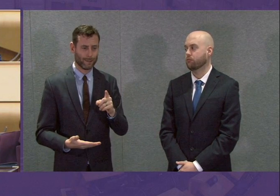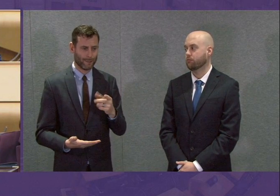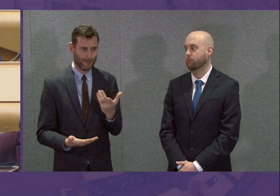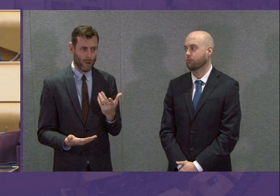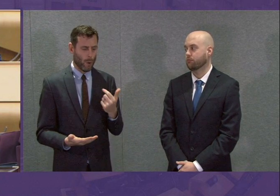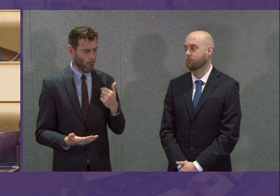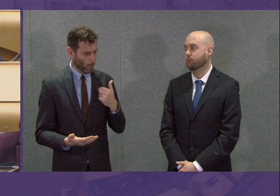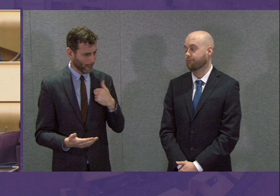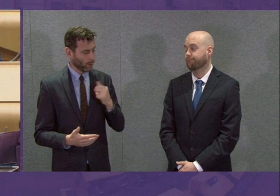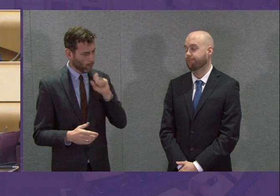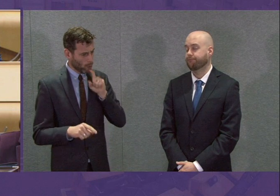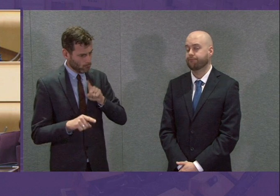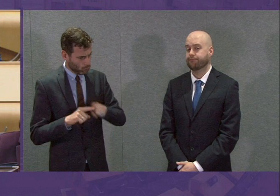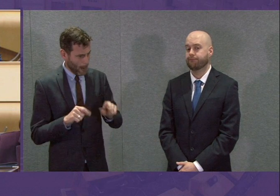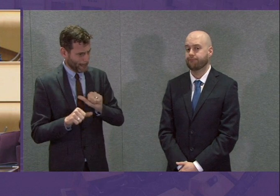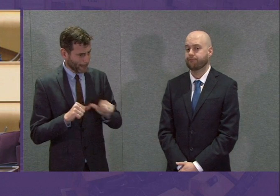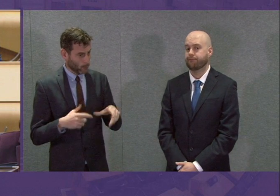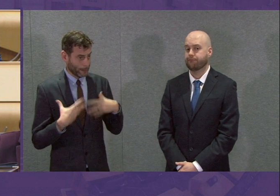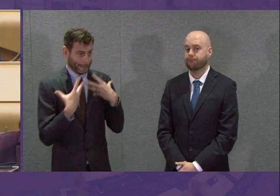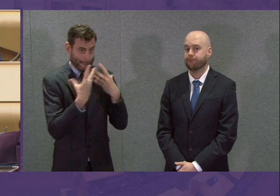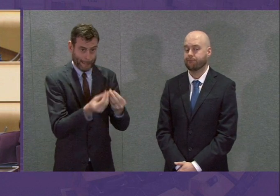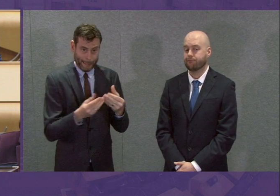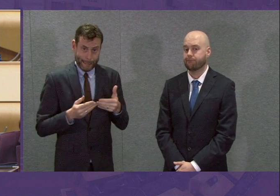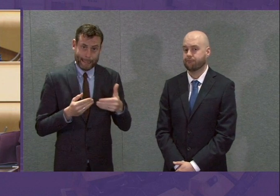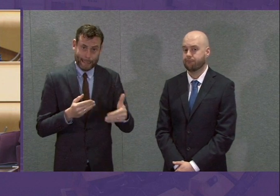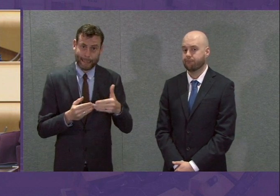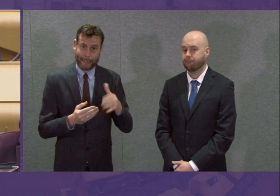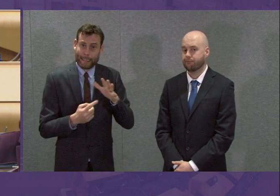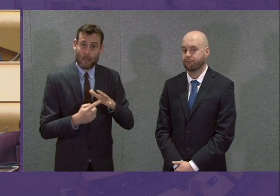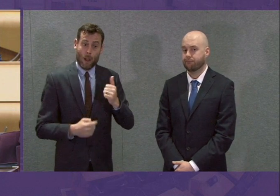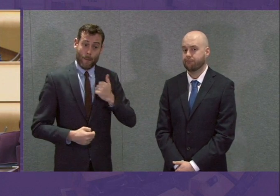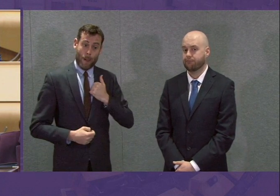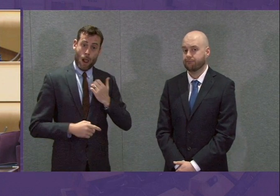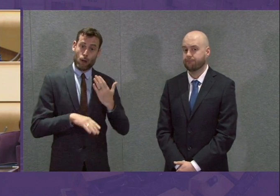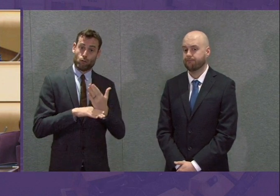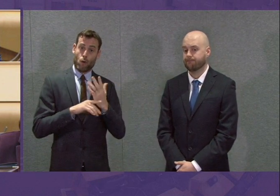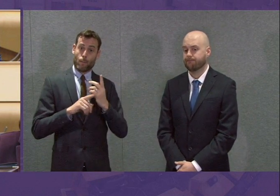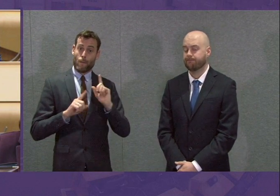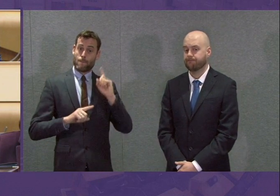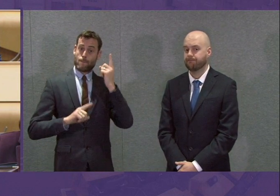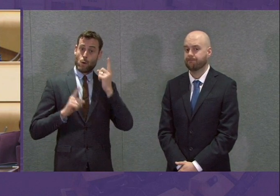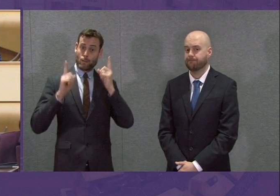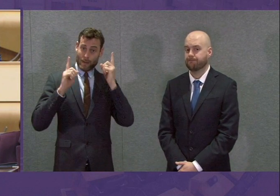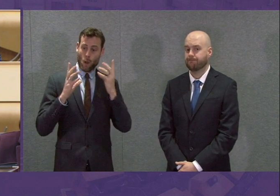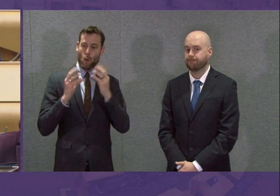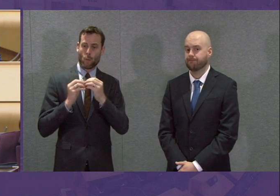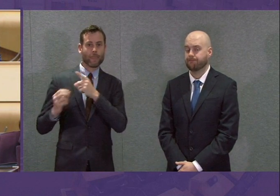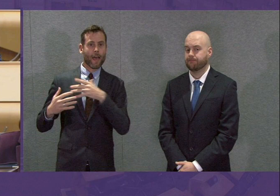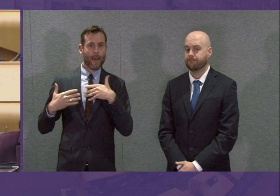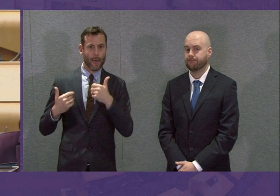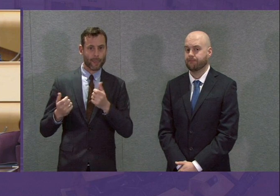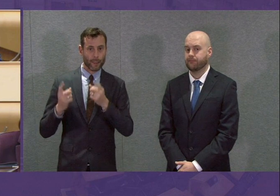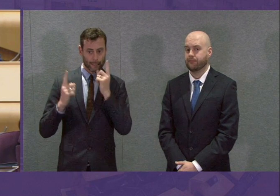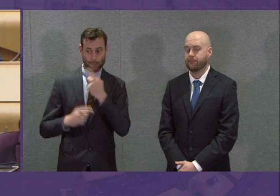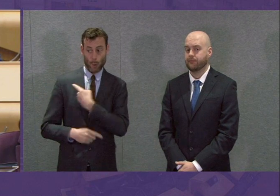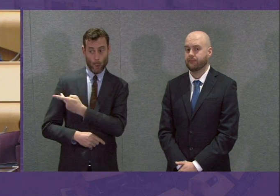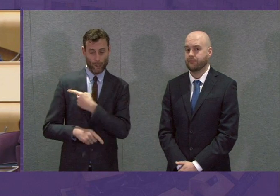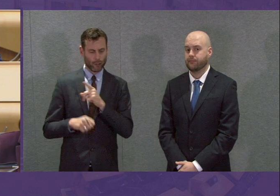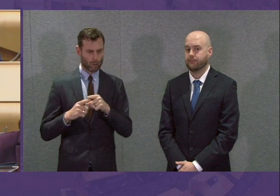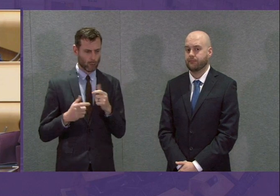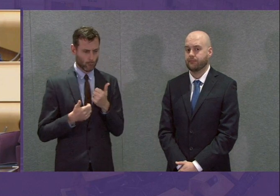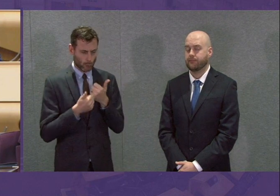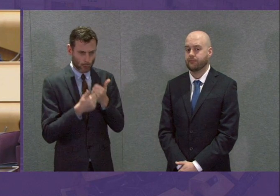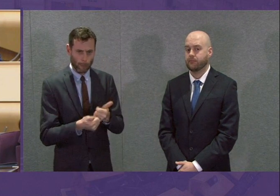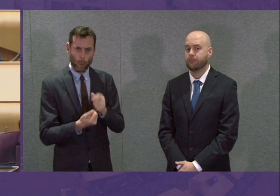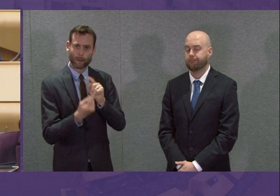than we will do in the weeks and months to come. My job as First Minister with the Health Secretary is to make sure that we do everything we can to support them. And that